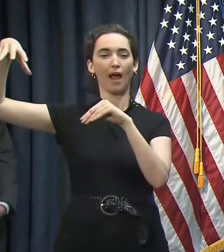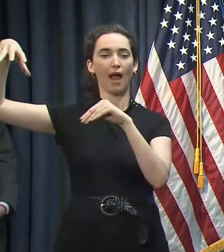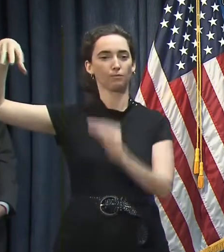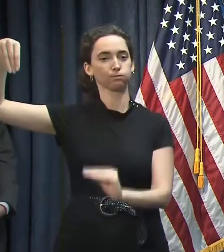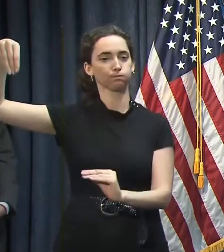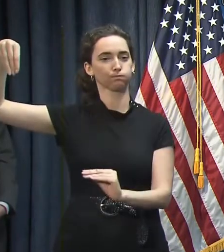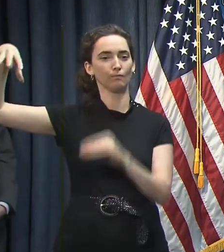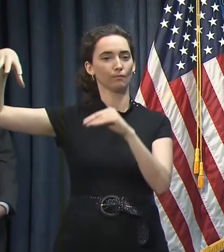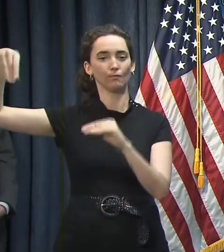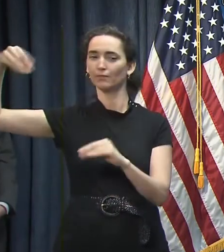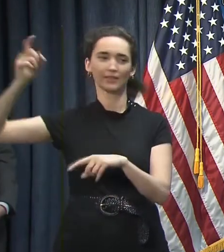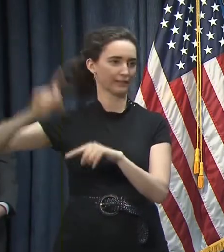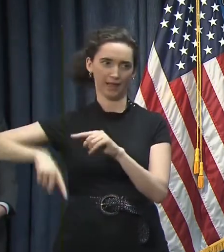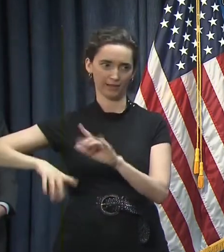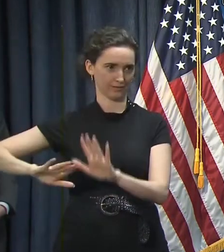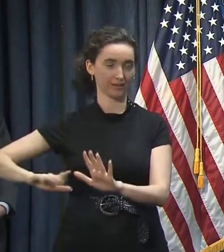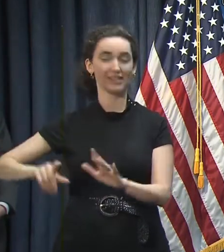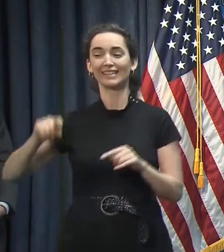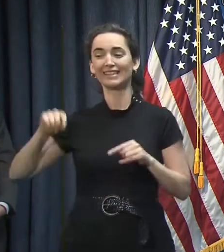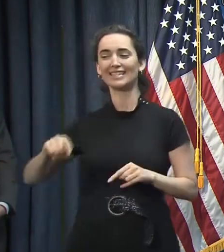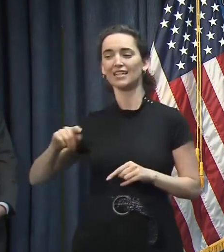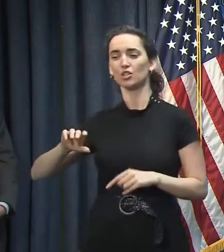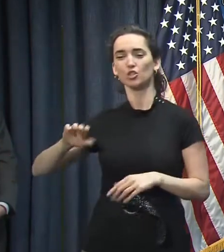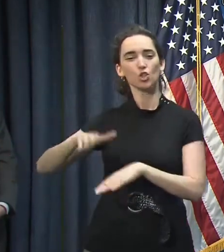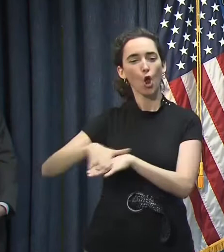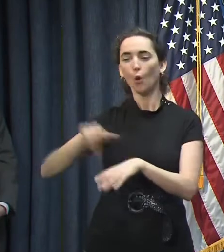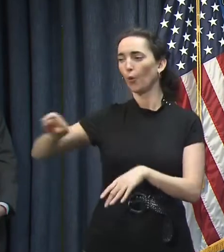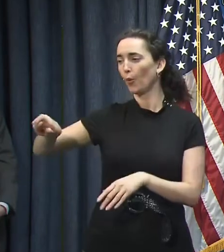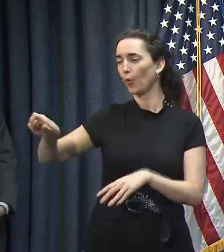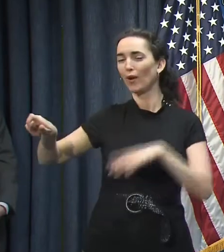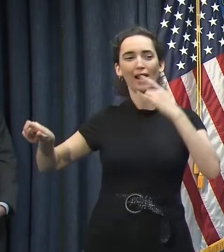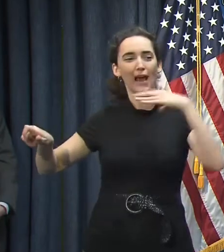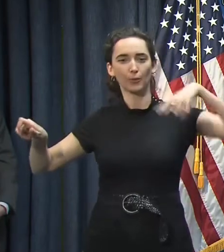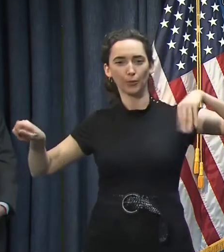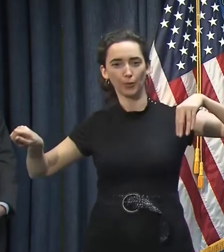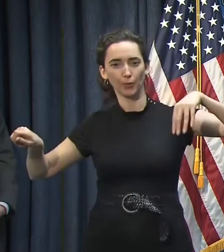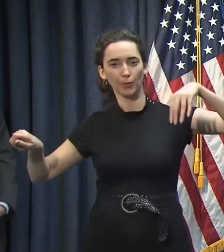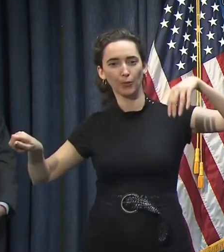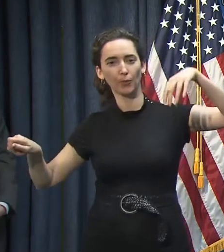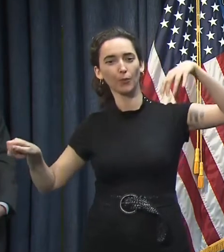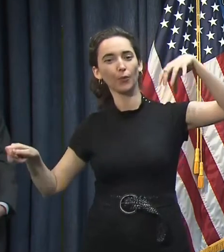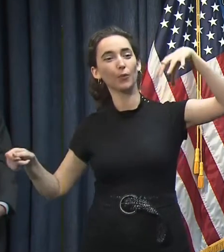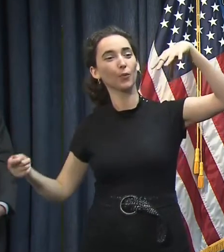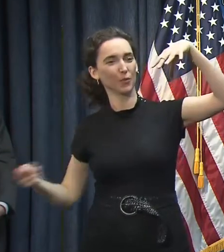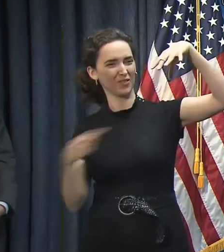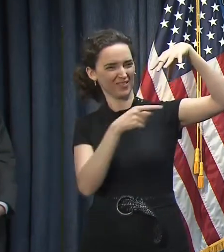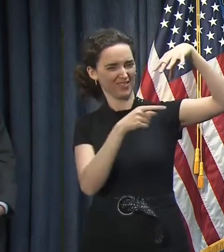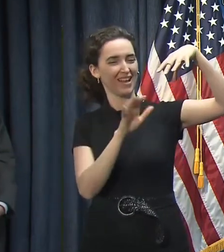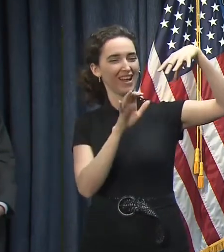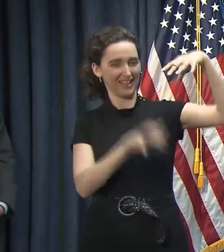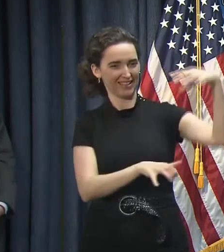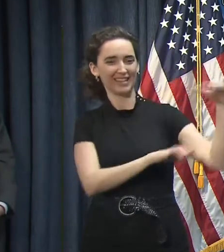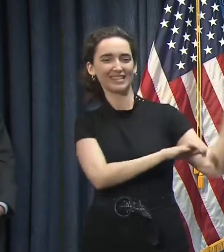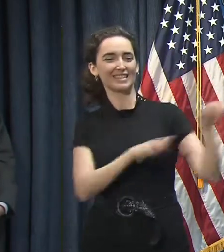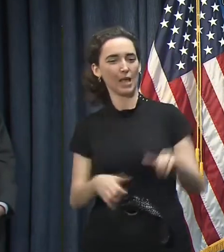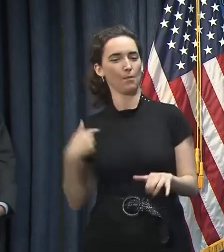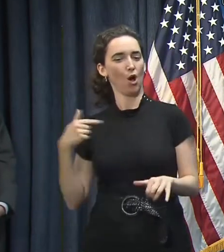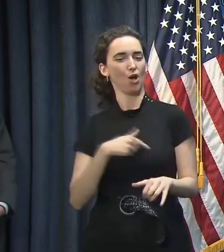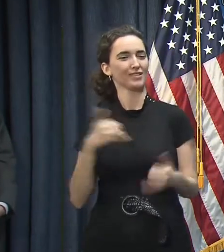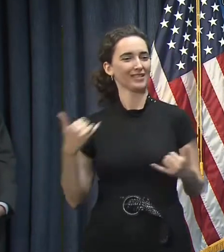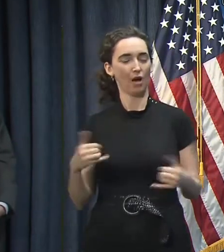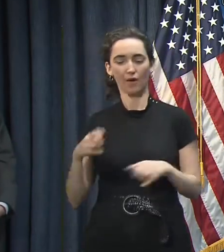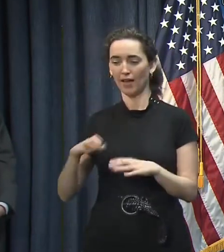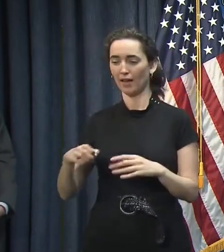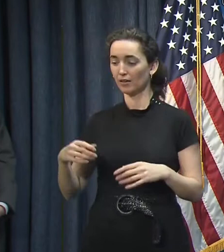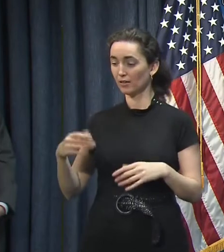to complete light. There's a it's a dimmer switch. And that's what we're trying to get right in balancing the need to reopen